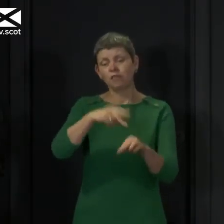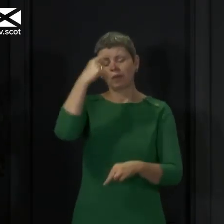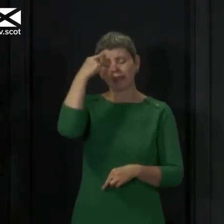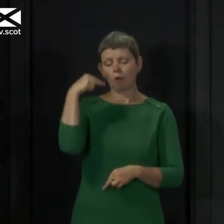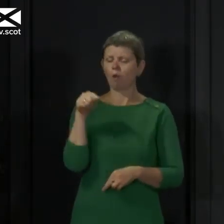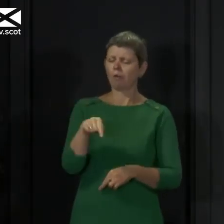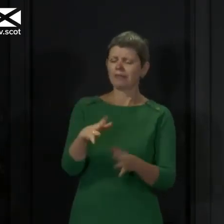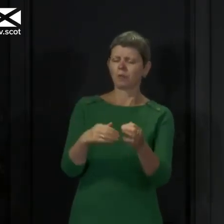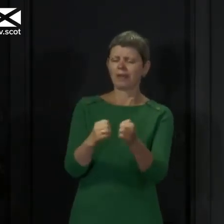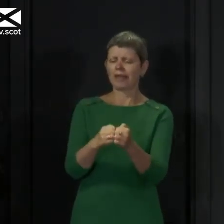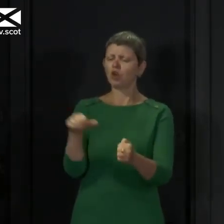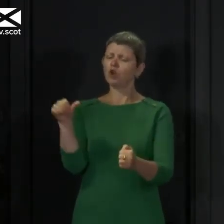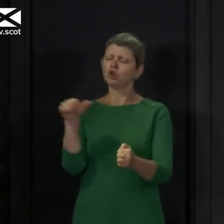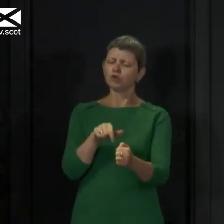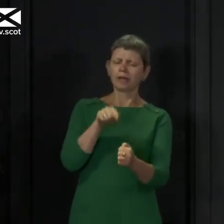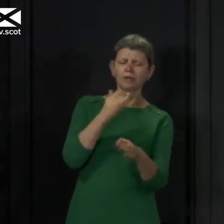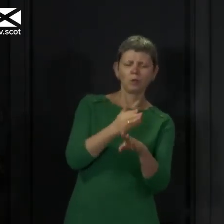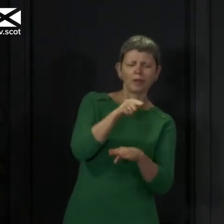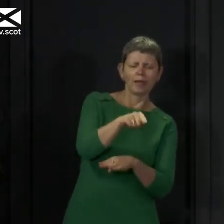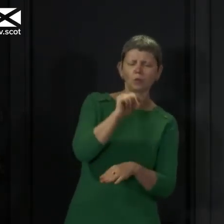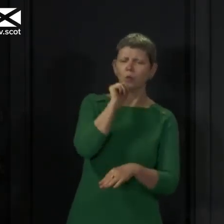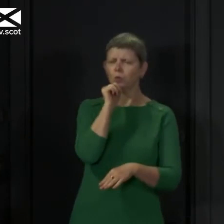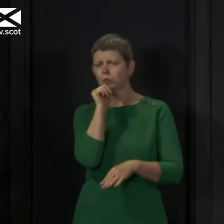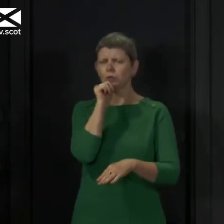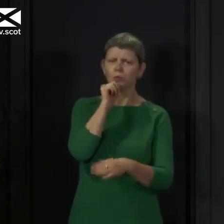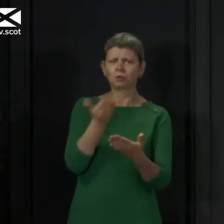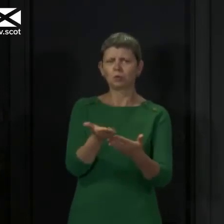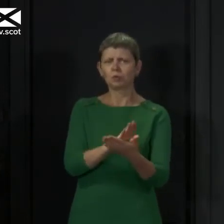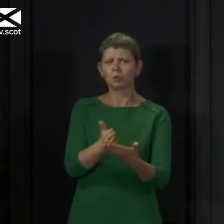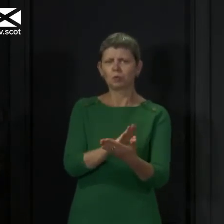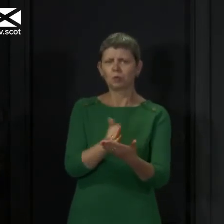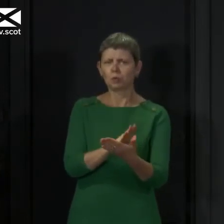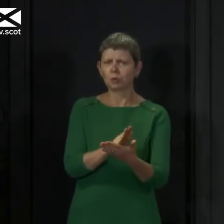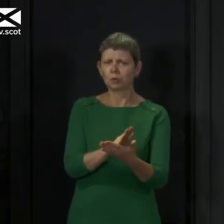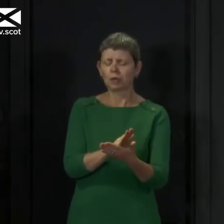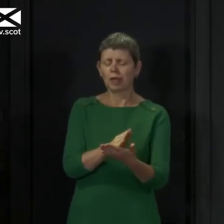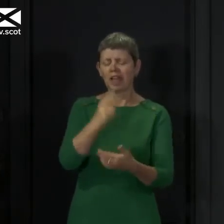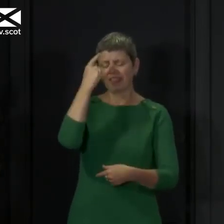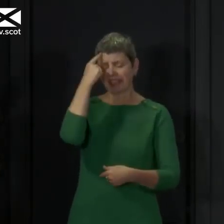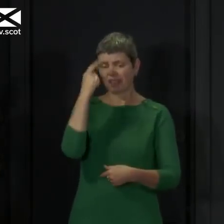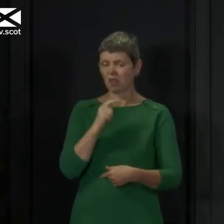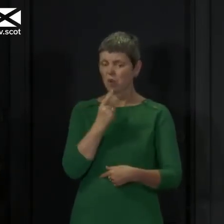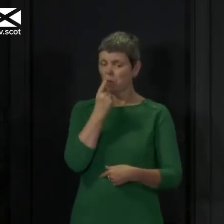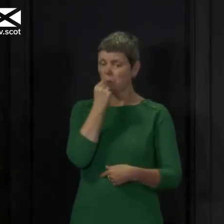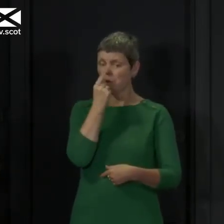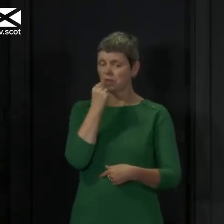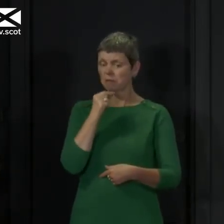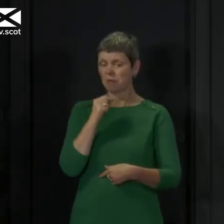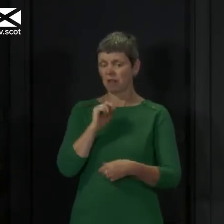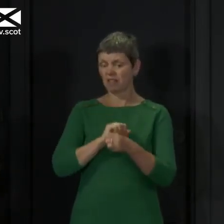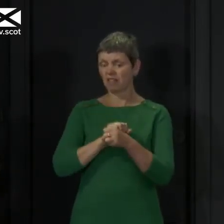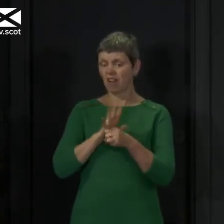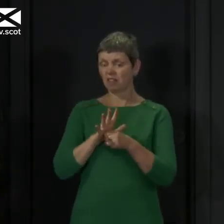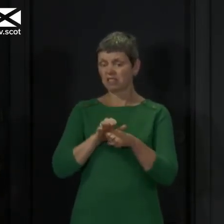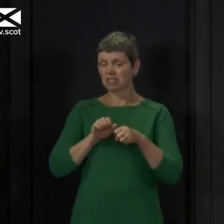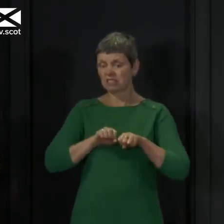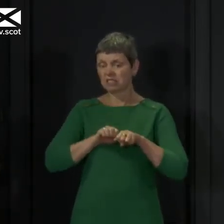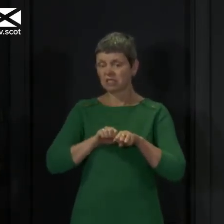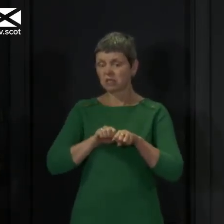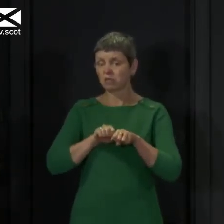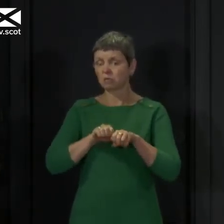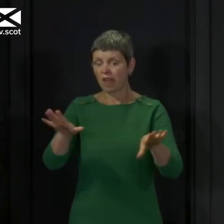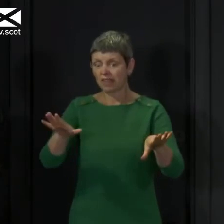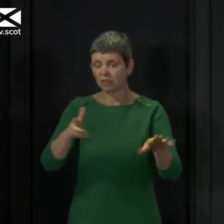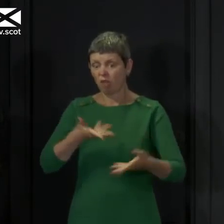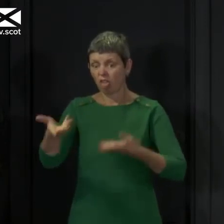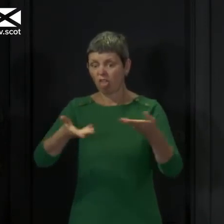weekend, ask yourself if you're giving the virus an opportunity to spread. And if you're in doubt about whether your plans are within the rules or not, please err